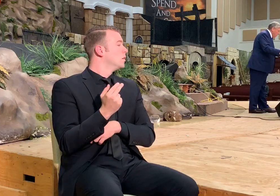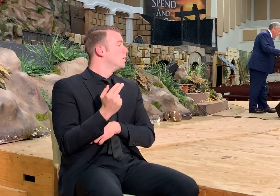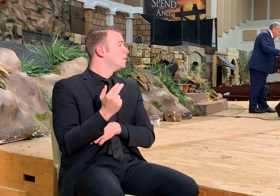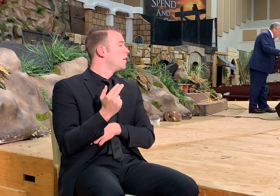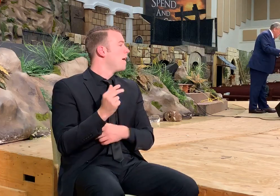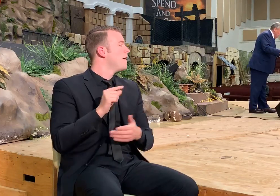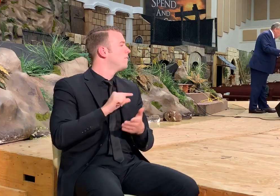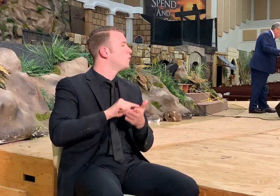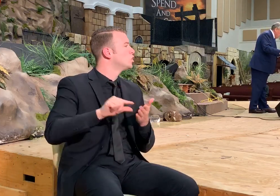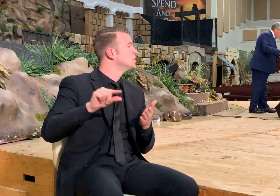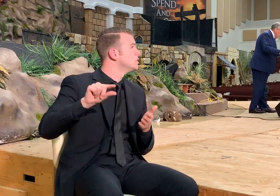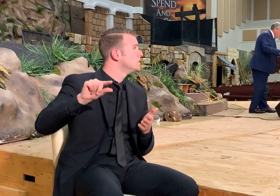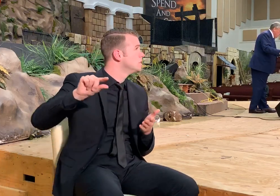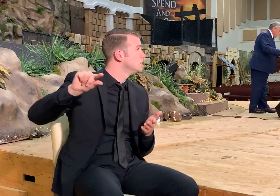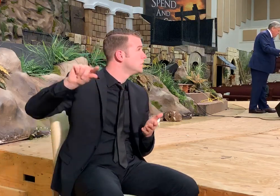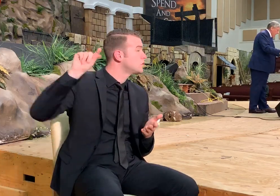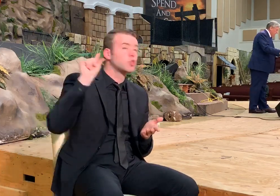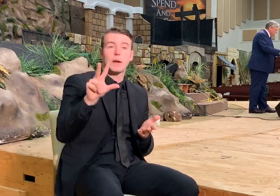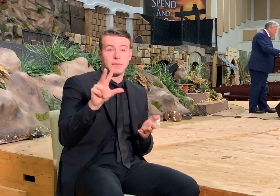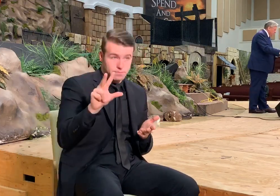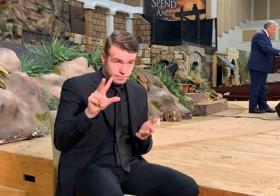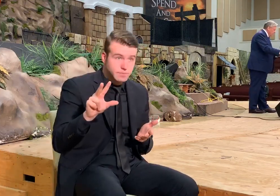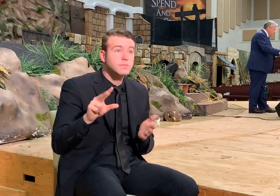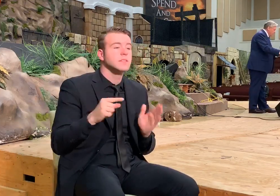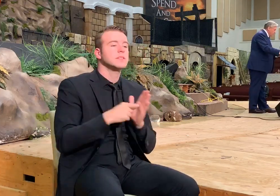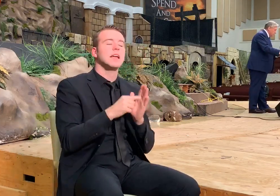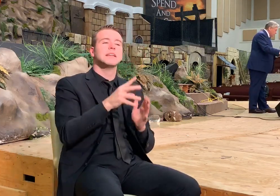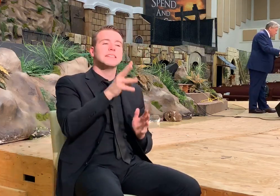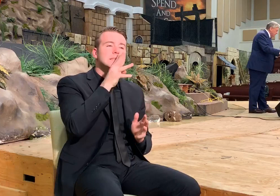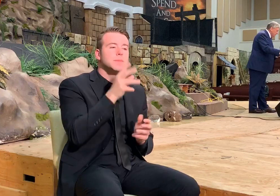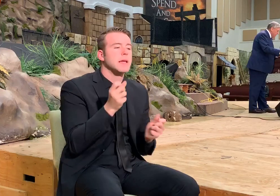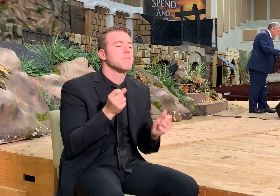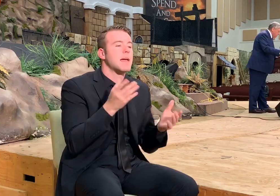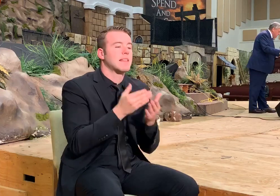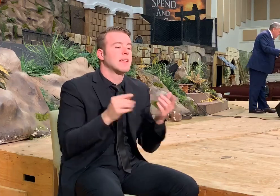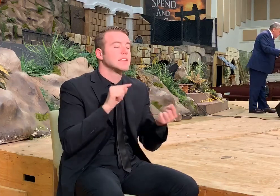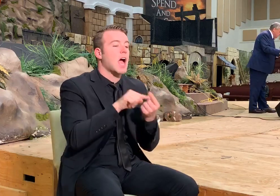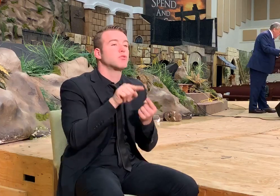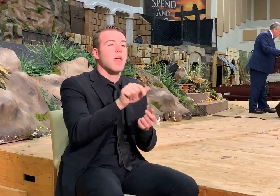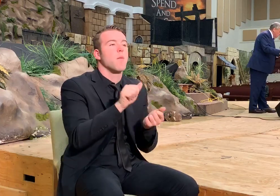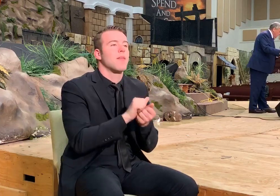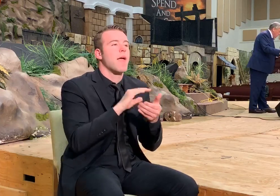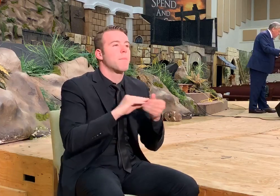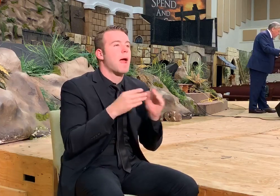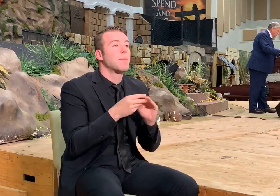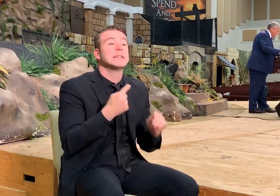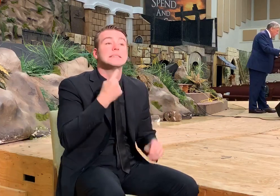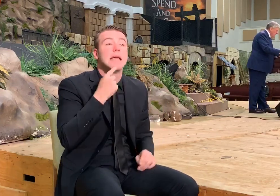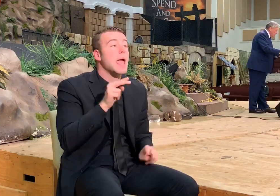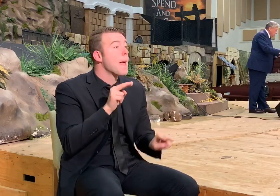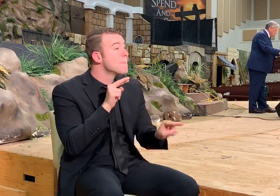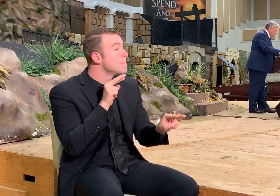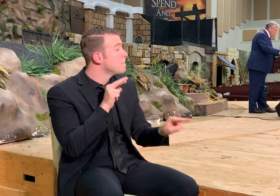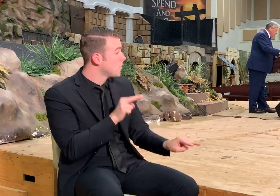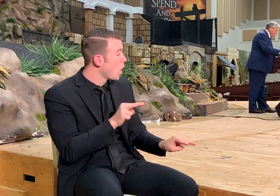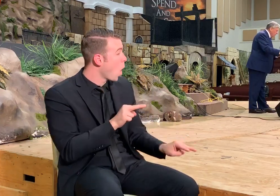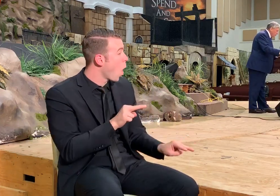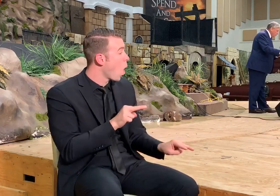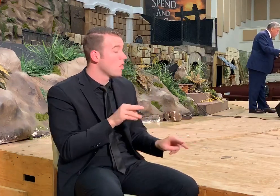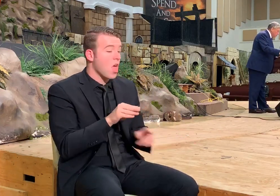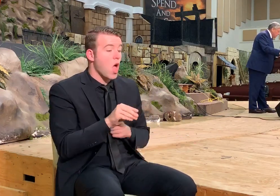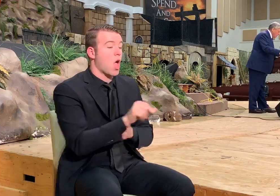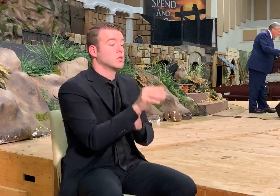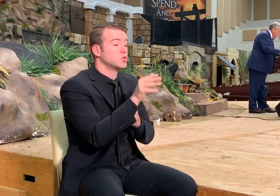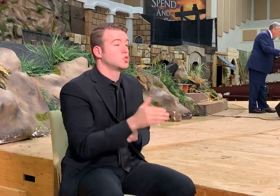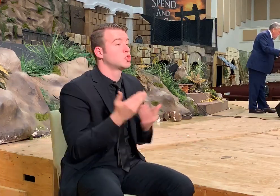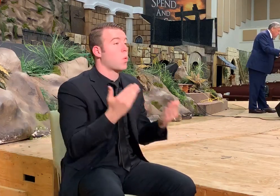And verse number three. And he spake many things unto them in parables, saying, behold, a sower went